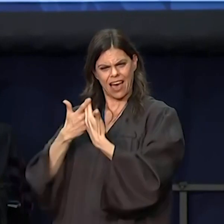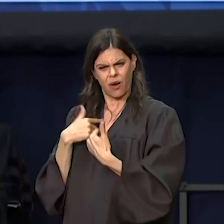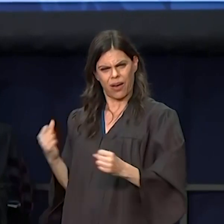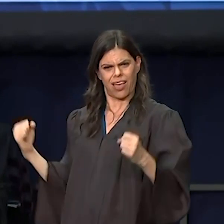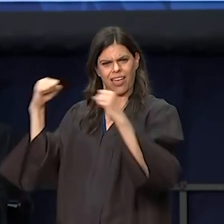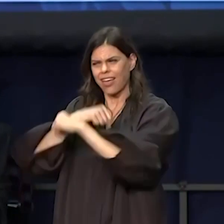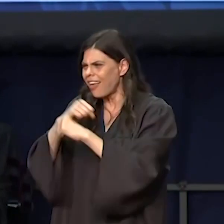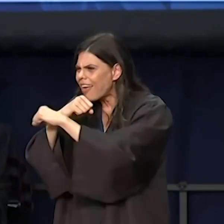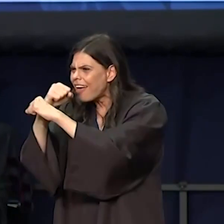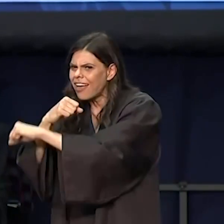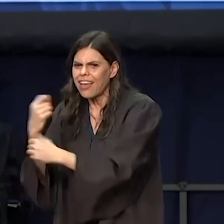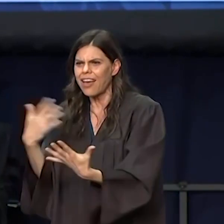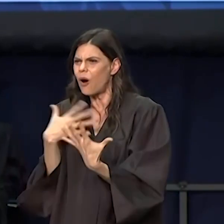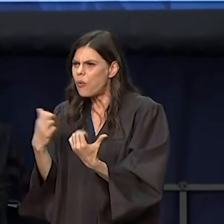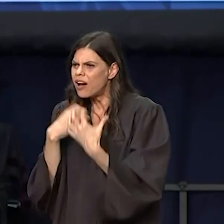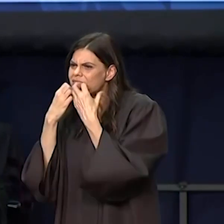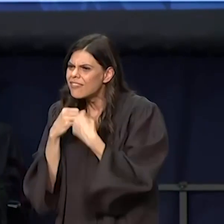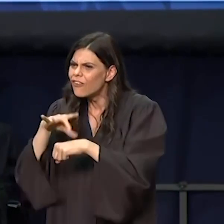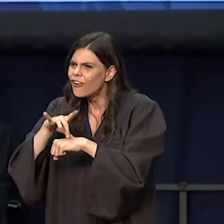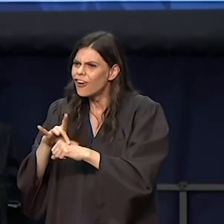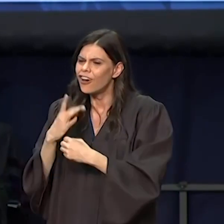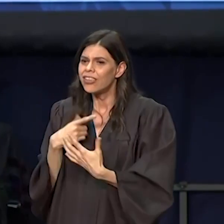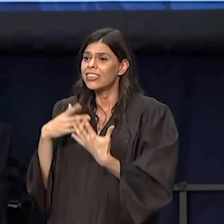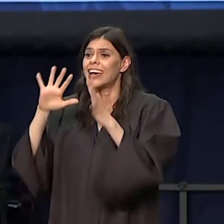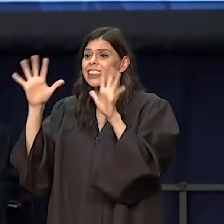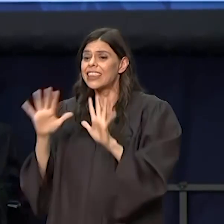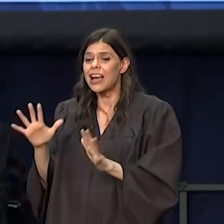will remain, one of our most important goals.